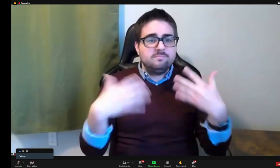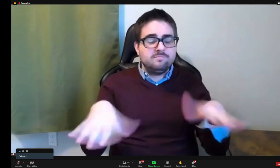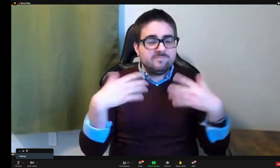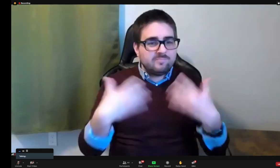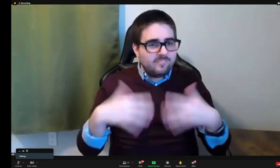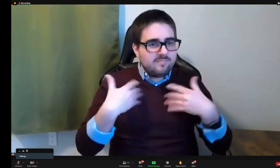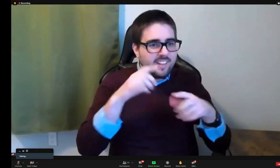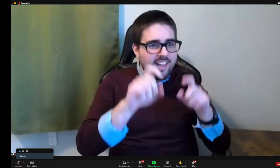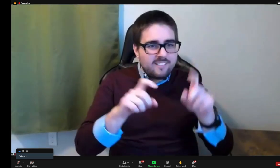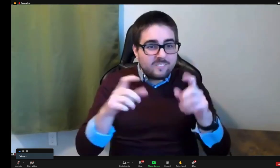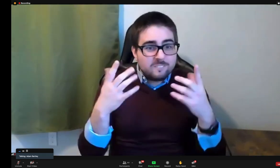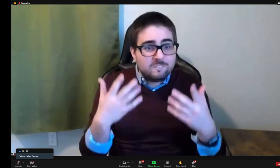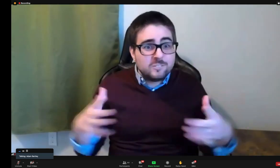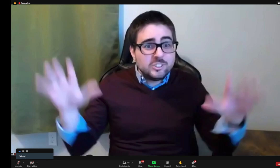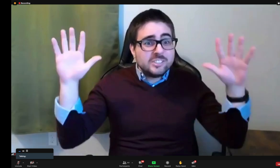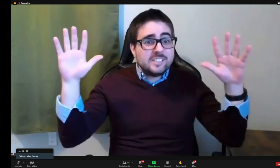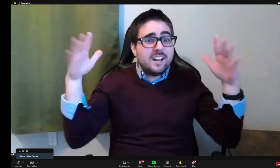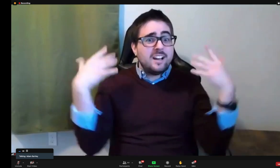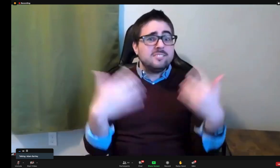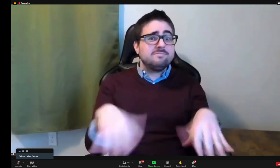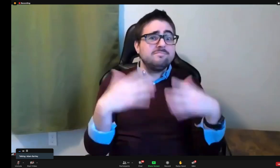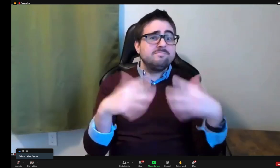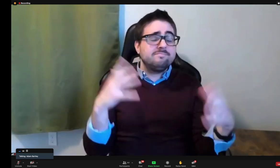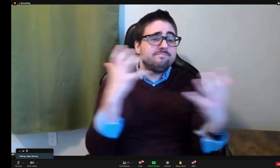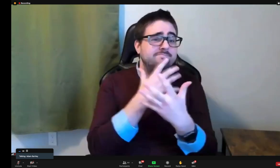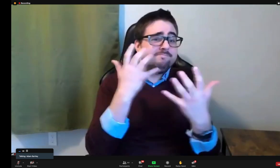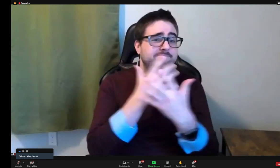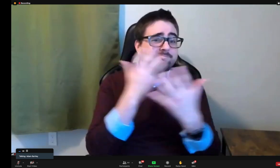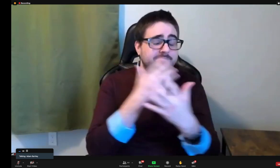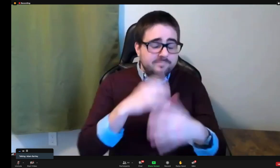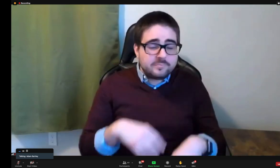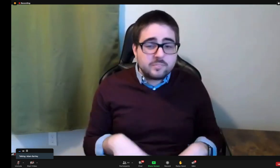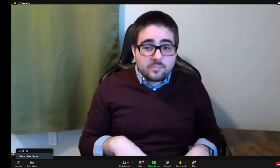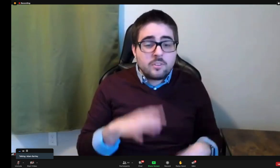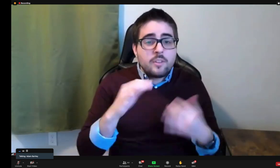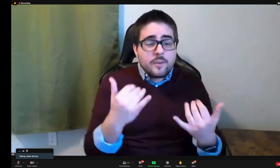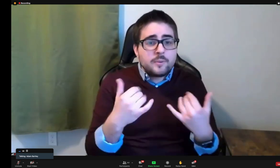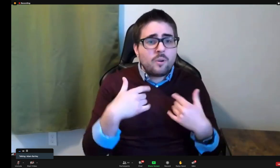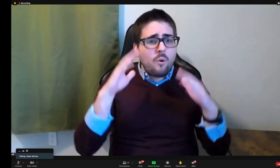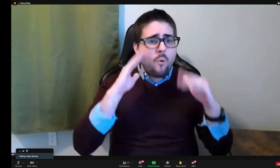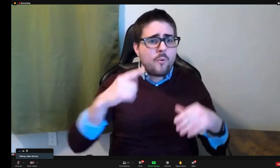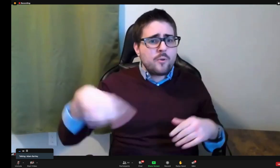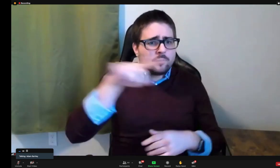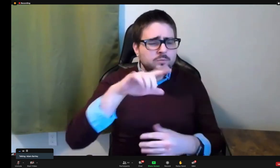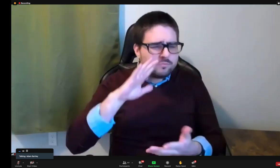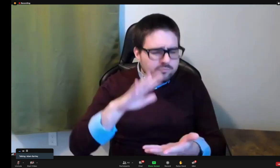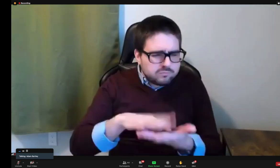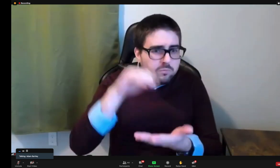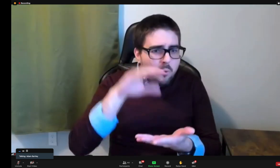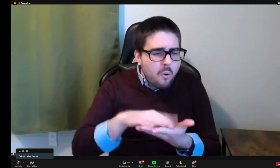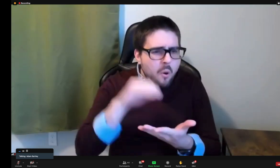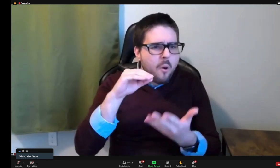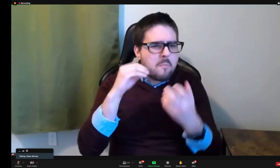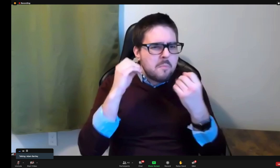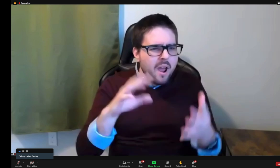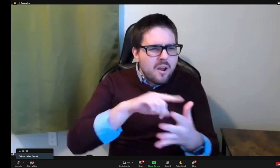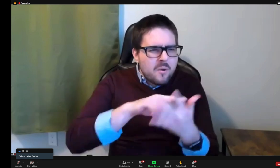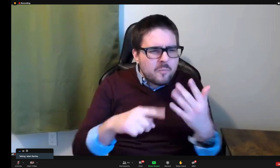Great. So those are the questions we had slated. What amazing answers. I hope you've all